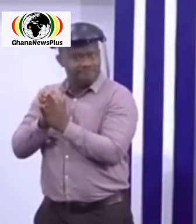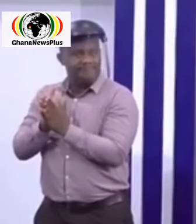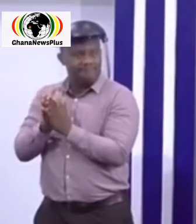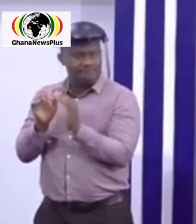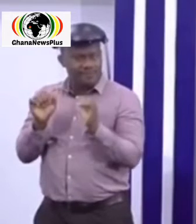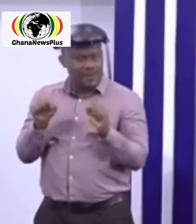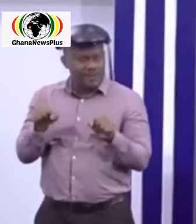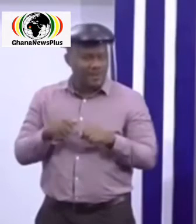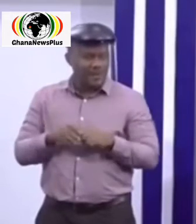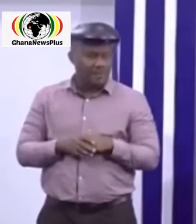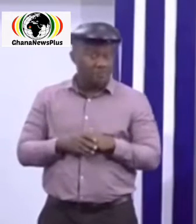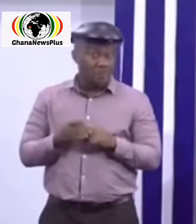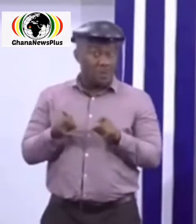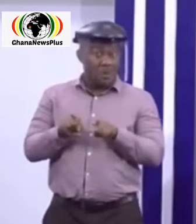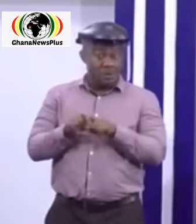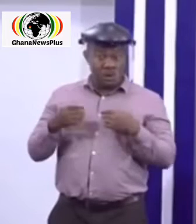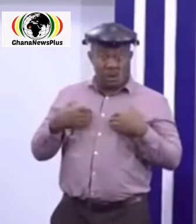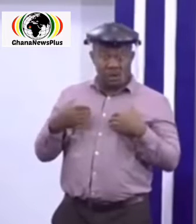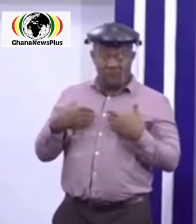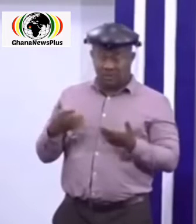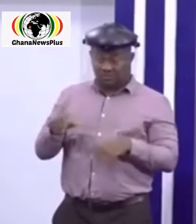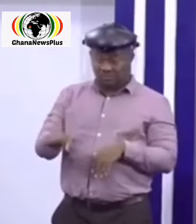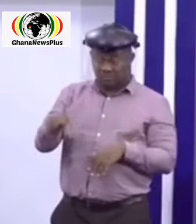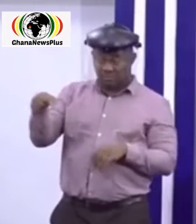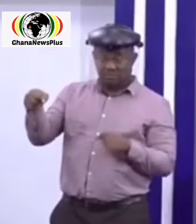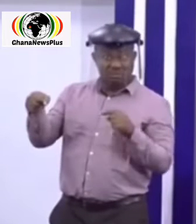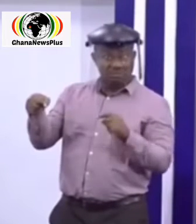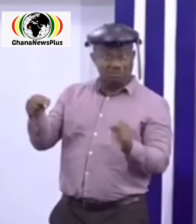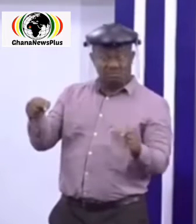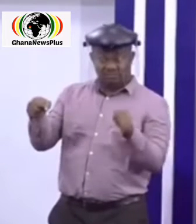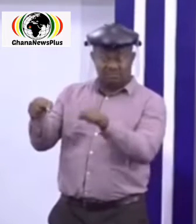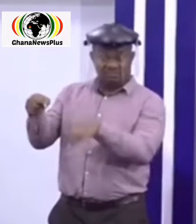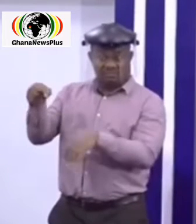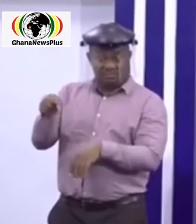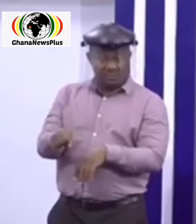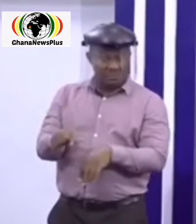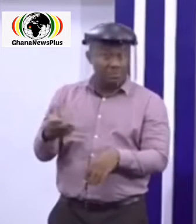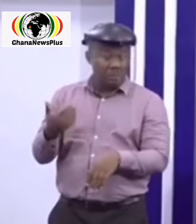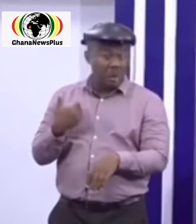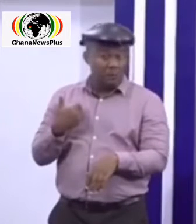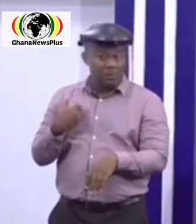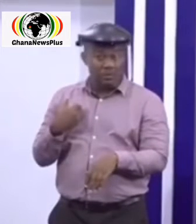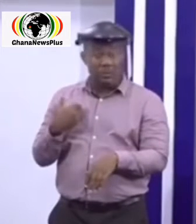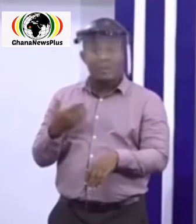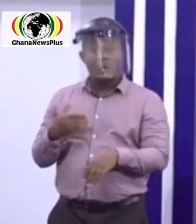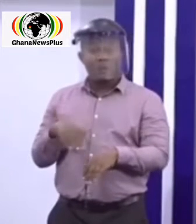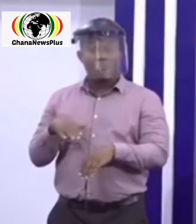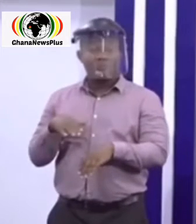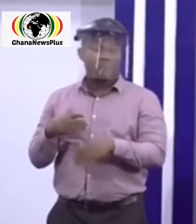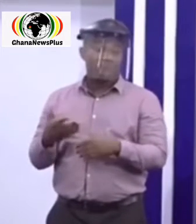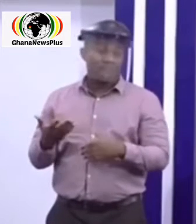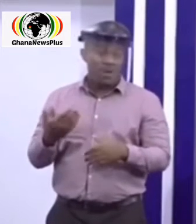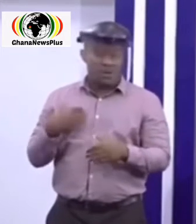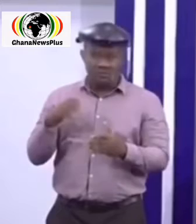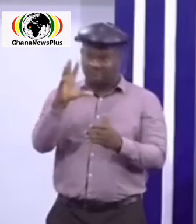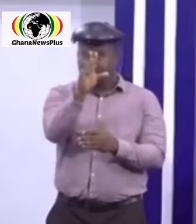adequate waste management facilities being scans bin liners and single-use tissues